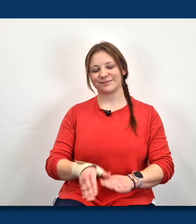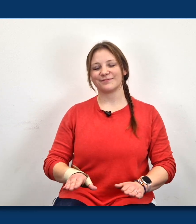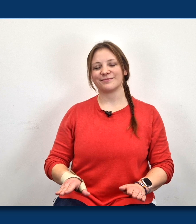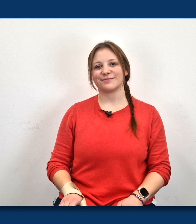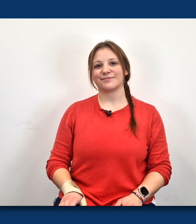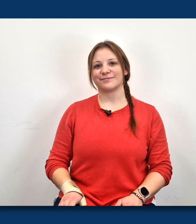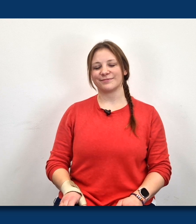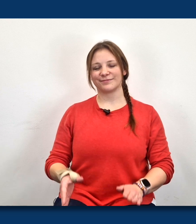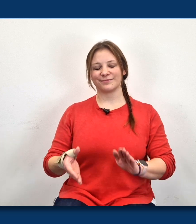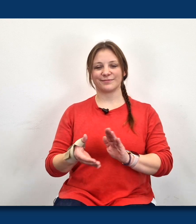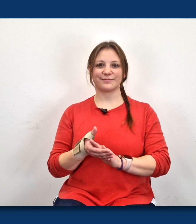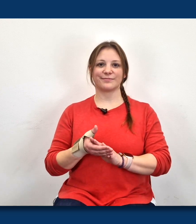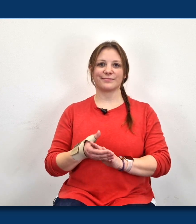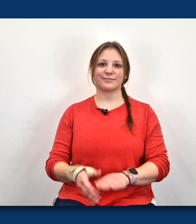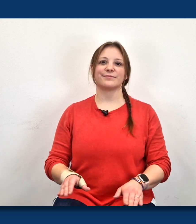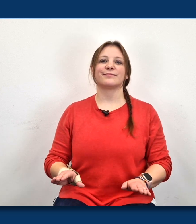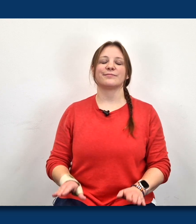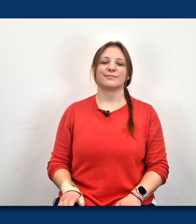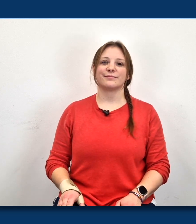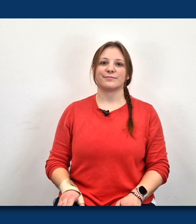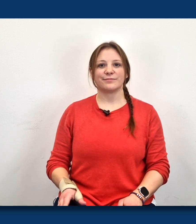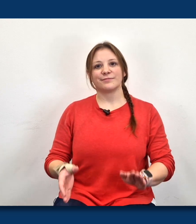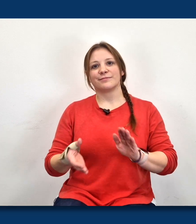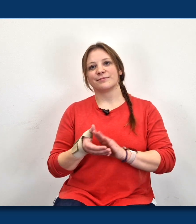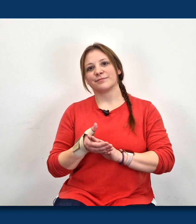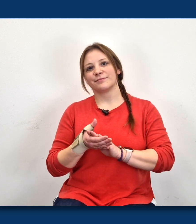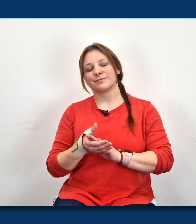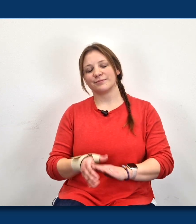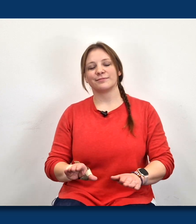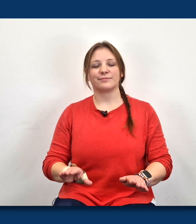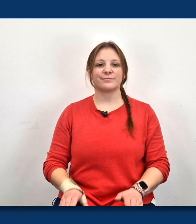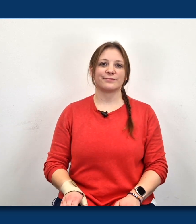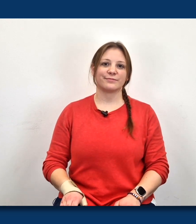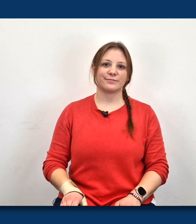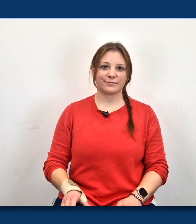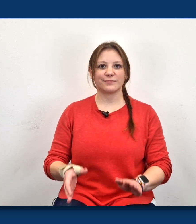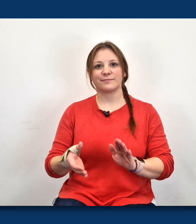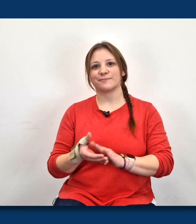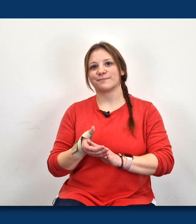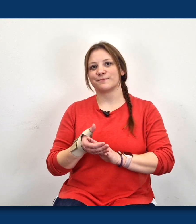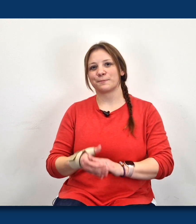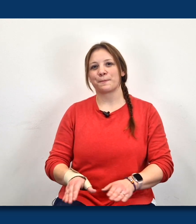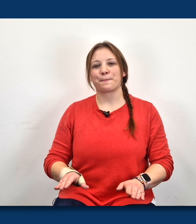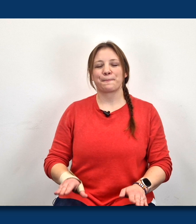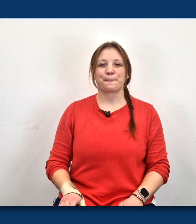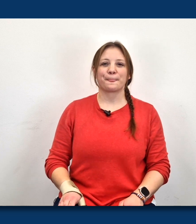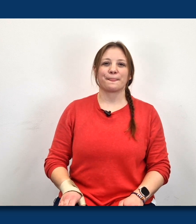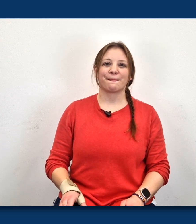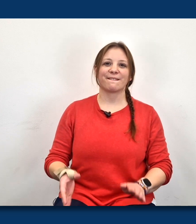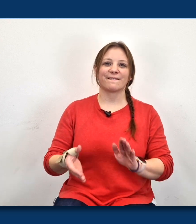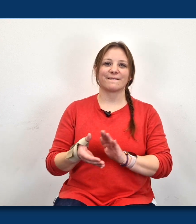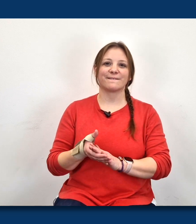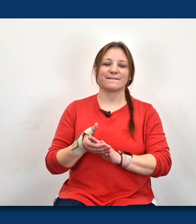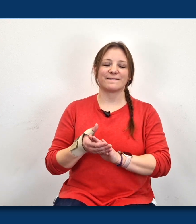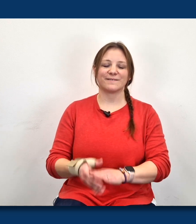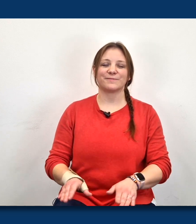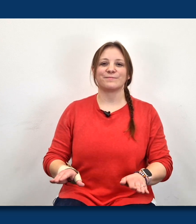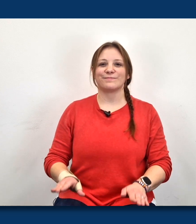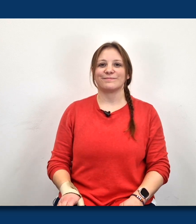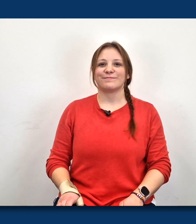Every living thing on earth belongs to one big family